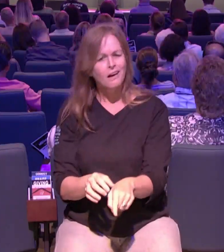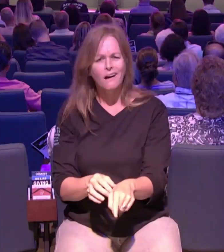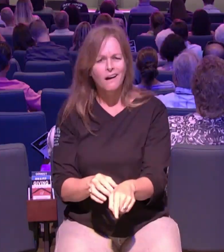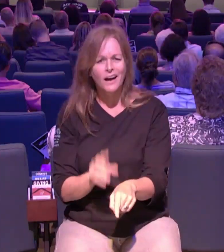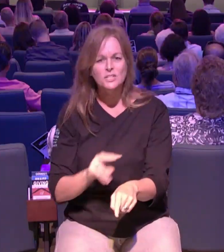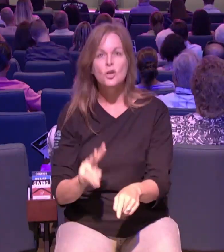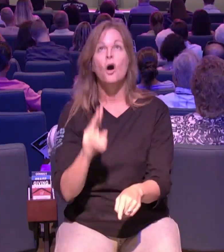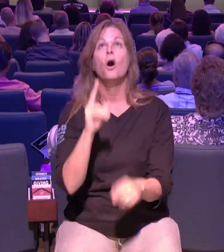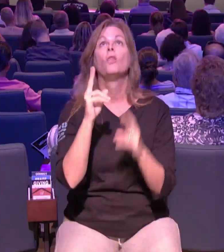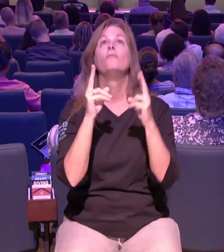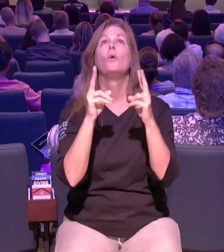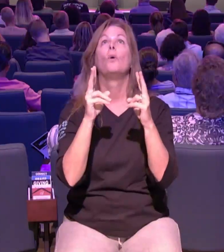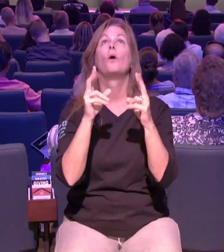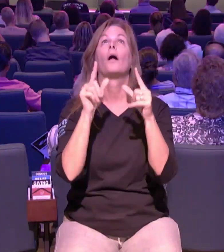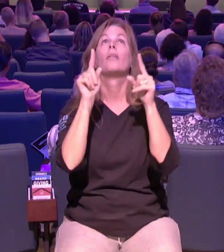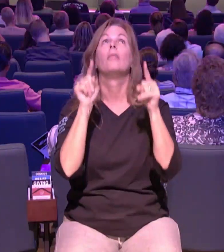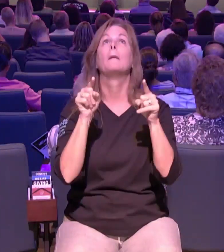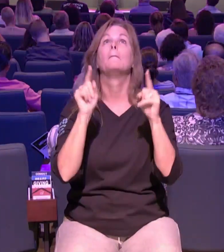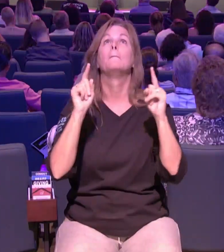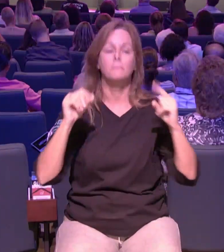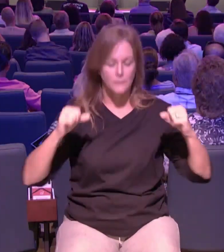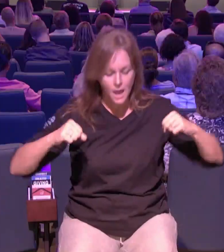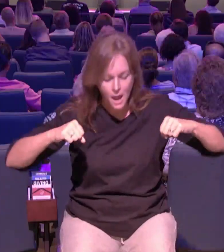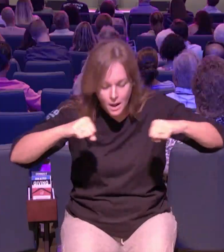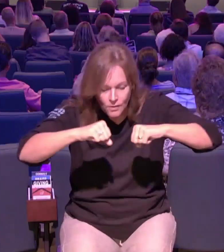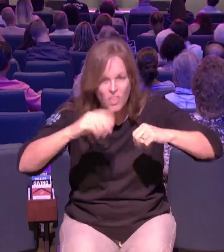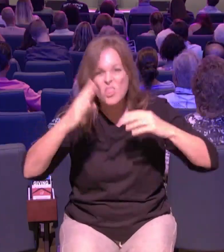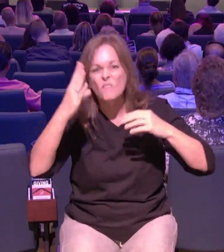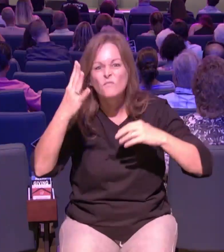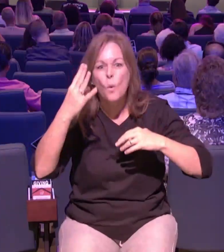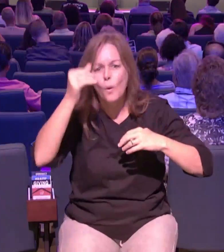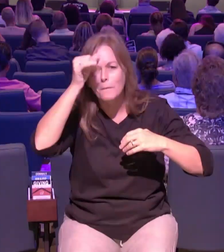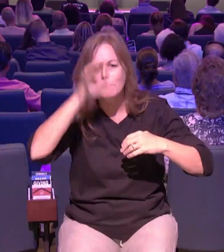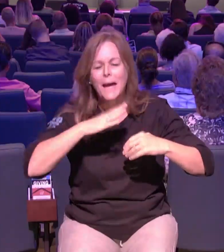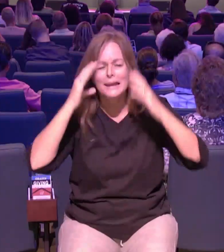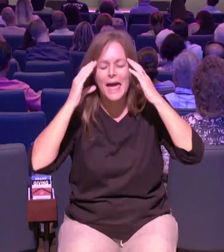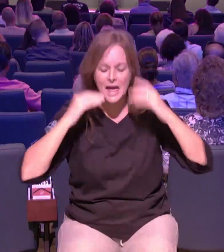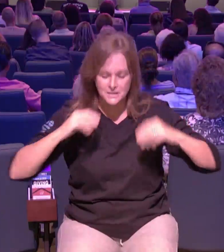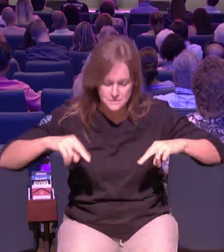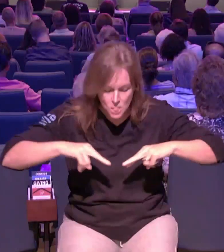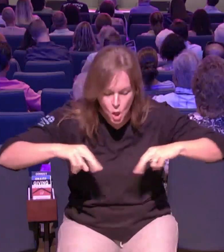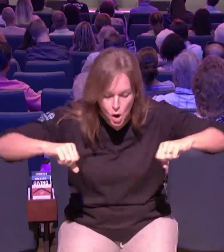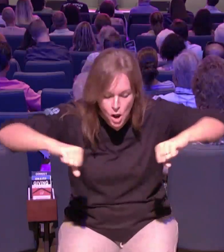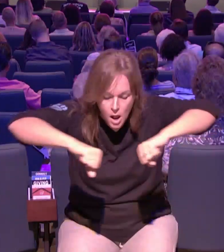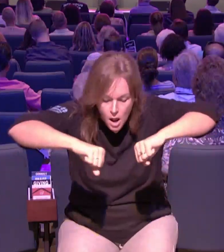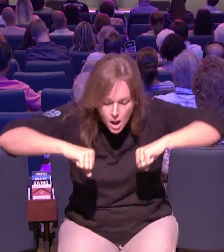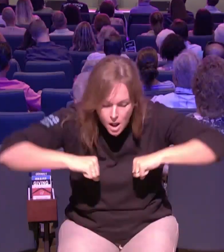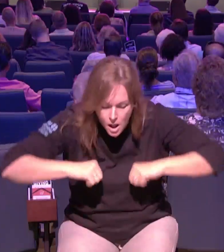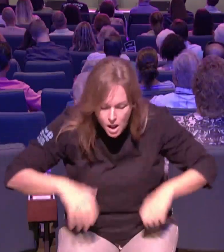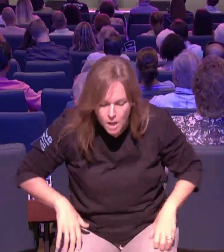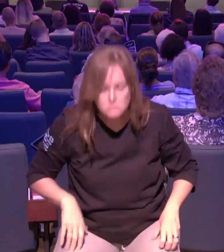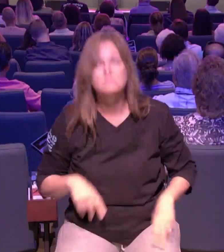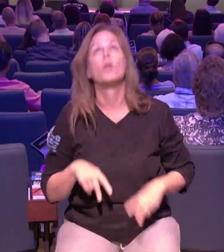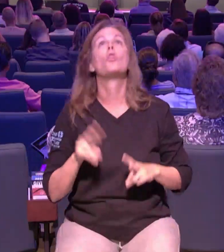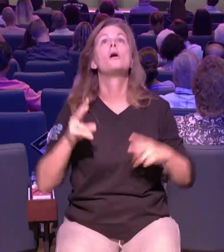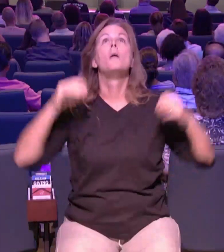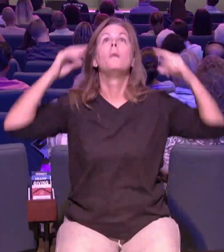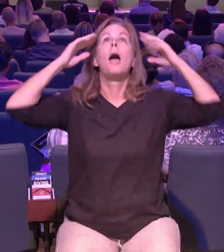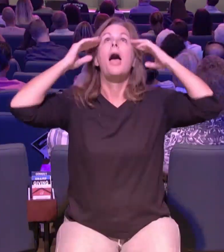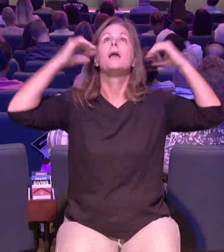their faith which tells me that the friend's faith the faith that the friends had is actually what carried the man to